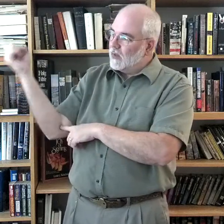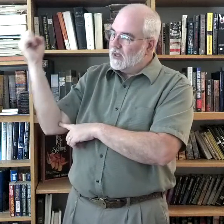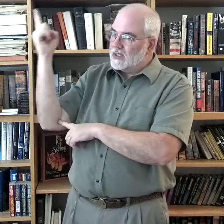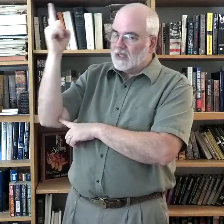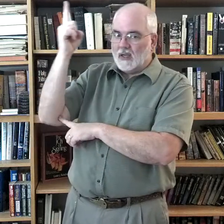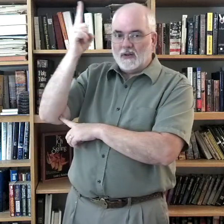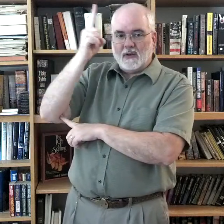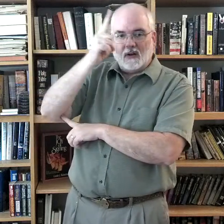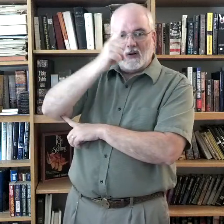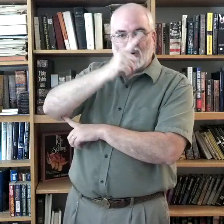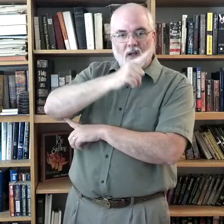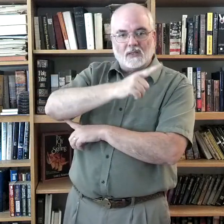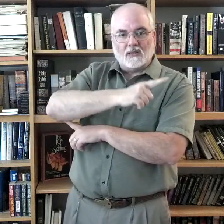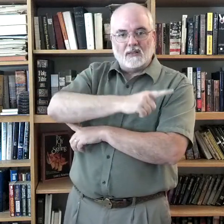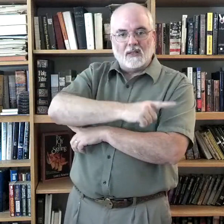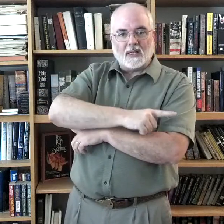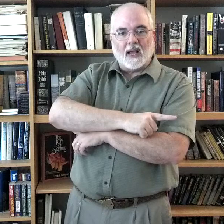the sun across the sky.